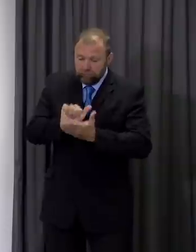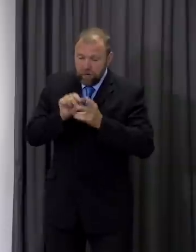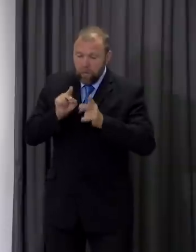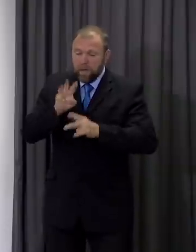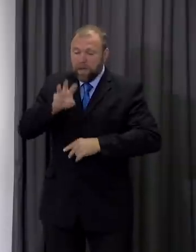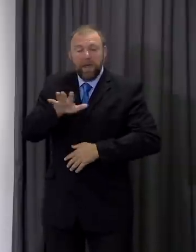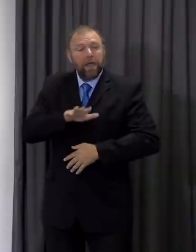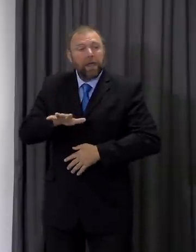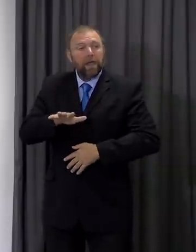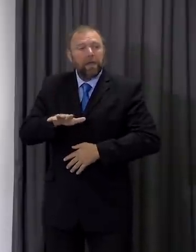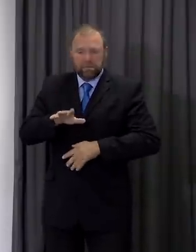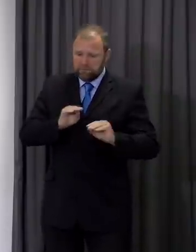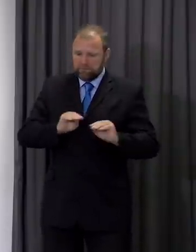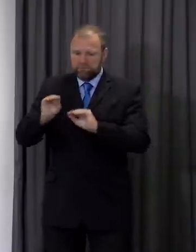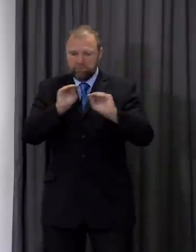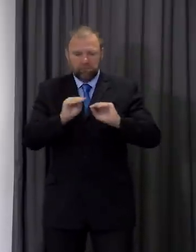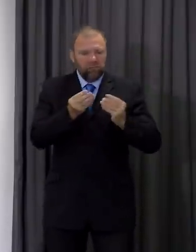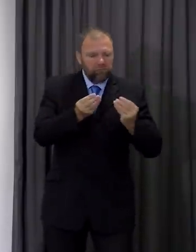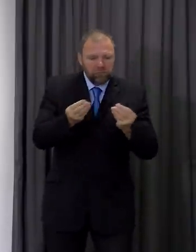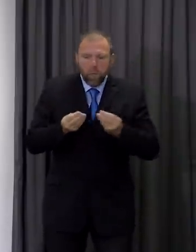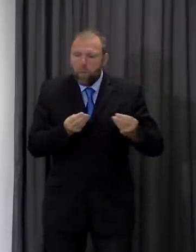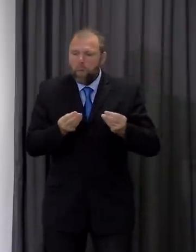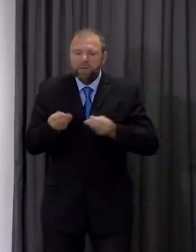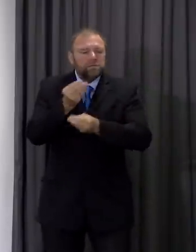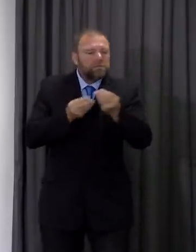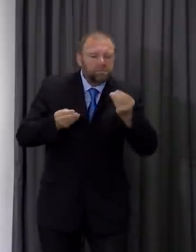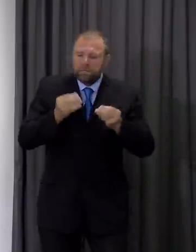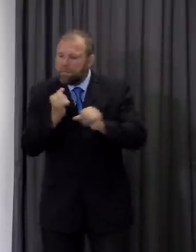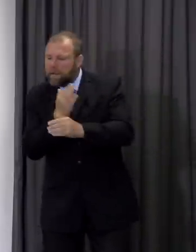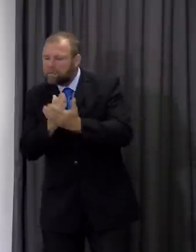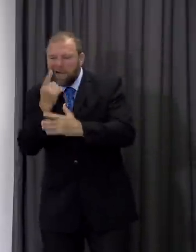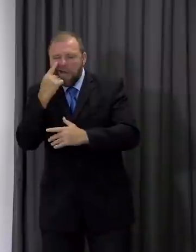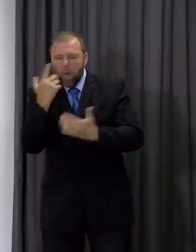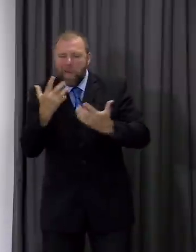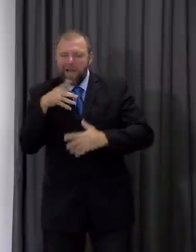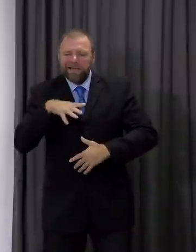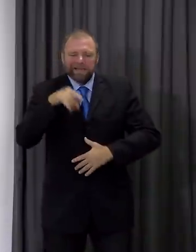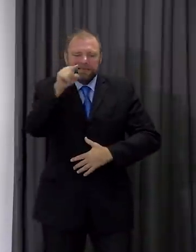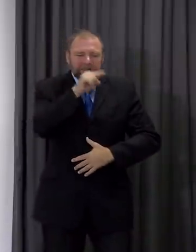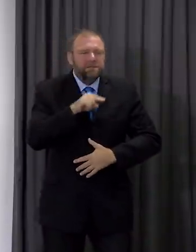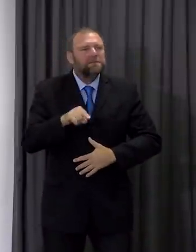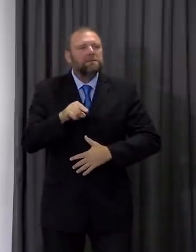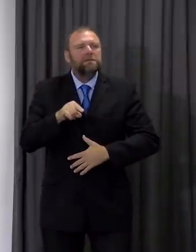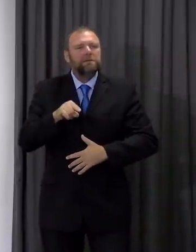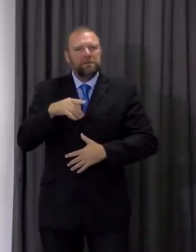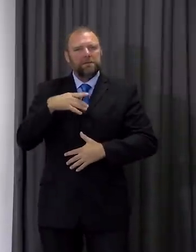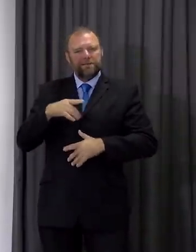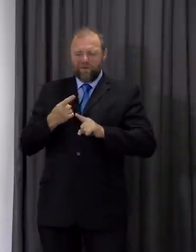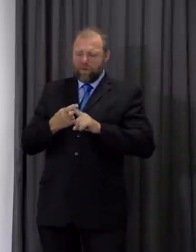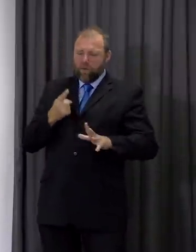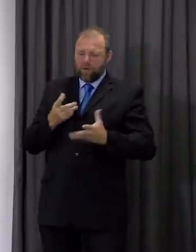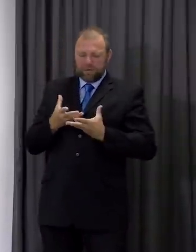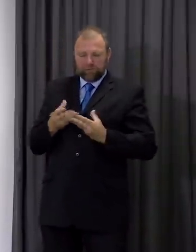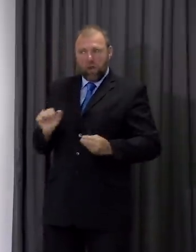around to cope with the challenges in lighthouse labs and needing to see an urgent resolution at UK level to make sure that we